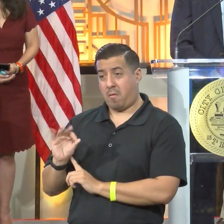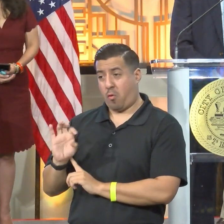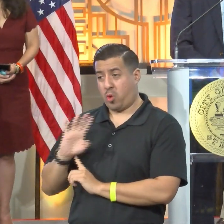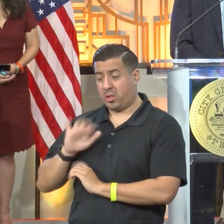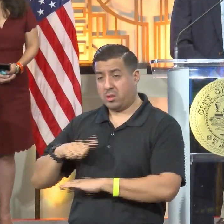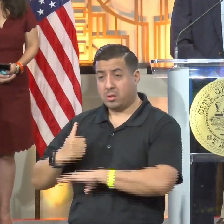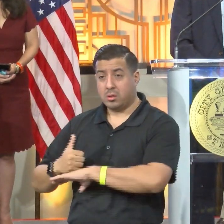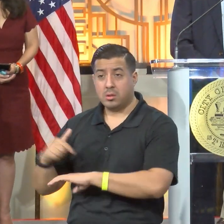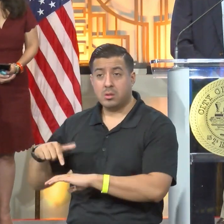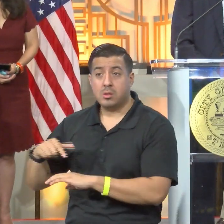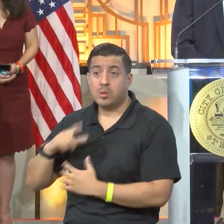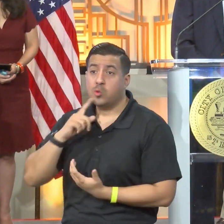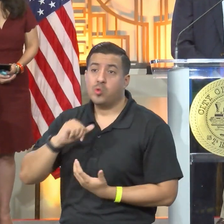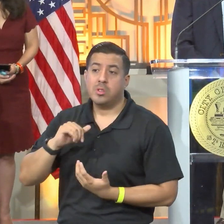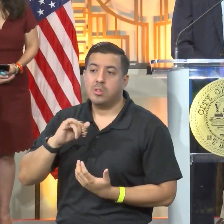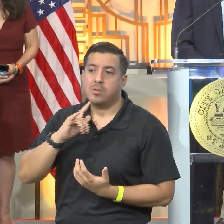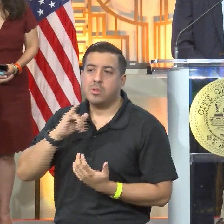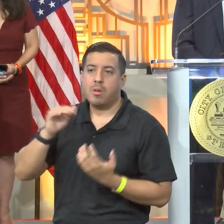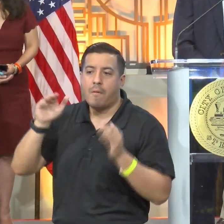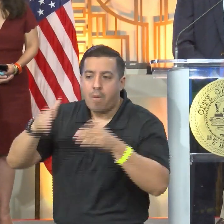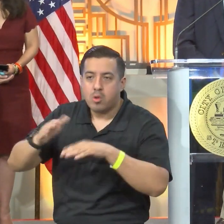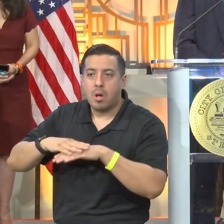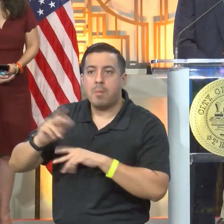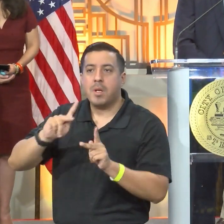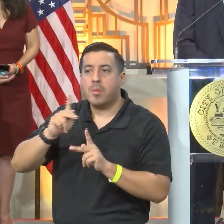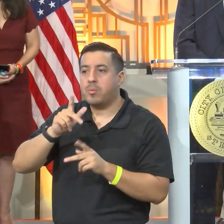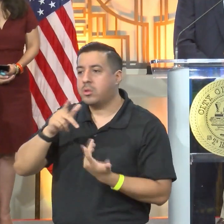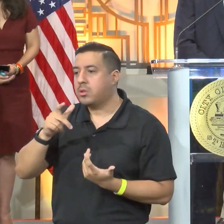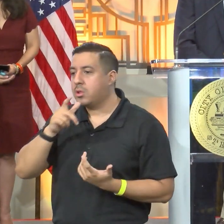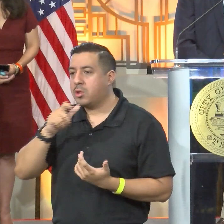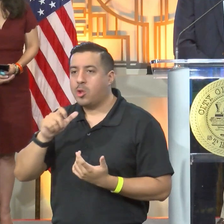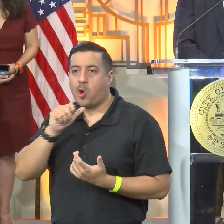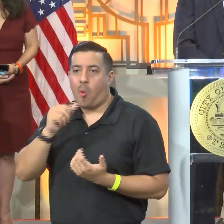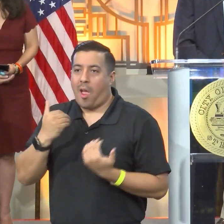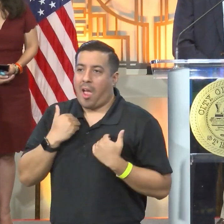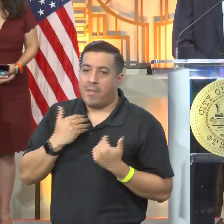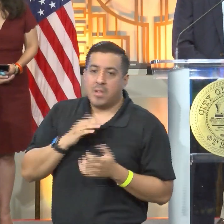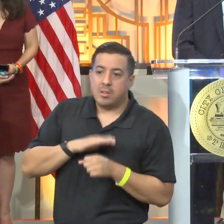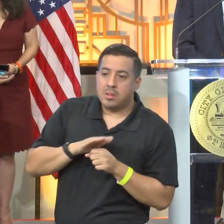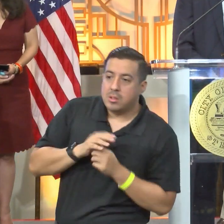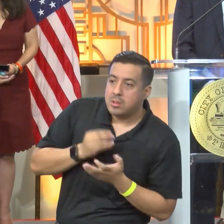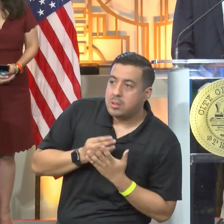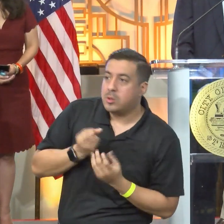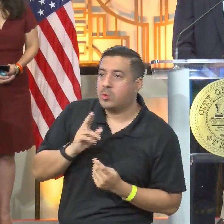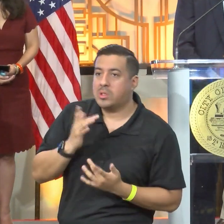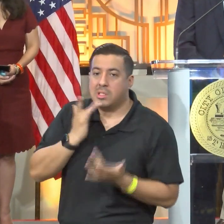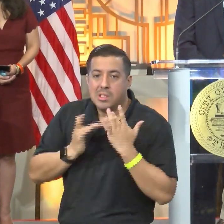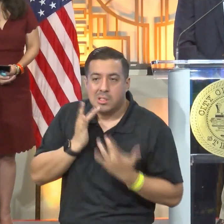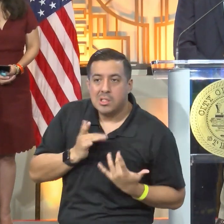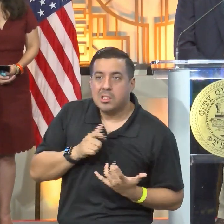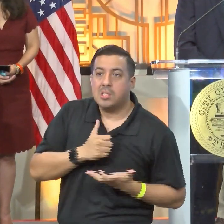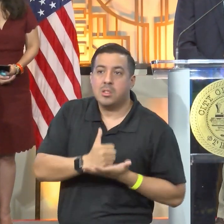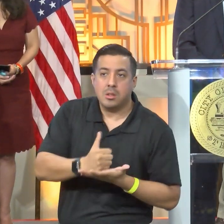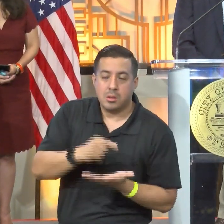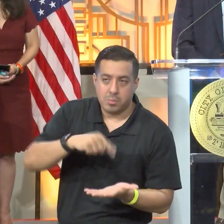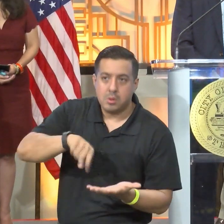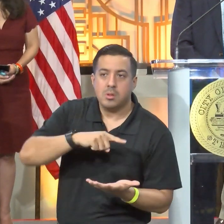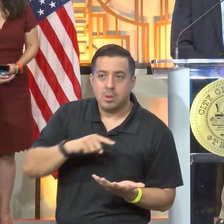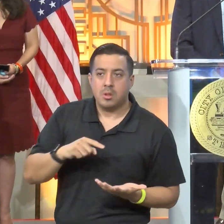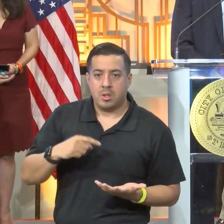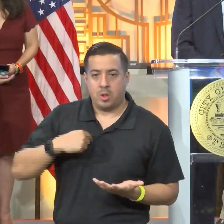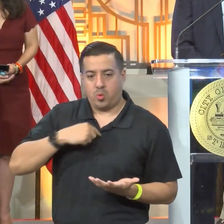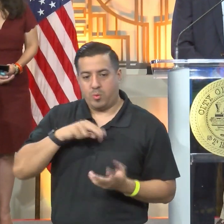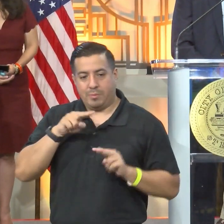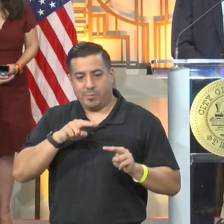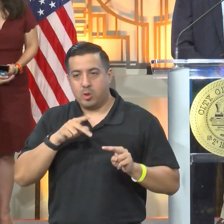task force is especially focusing on people who are underserved or underprivileged and the minorities, because we have seen the disease spread in those